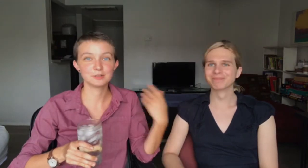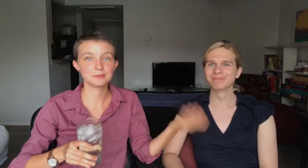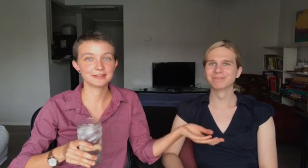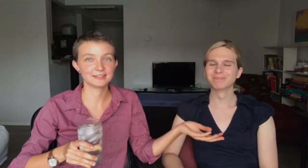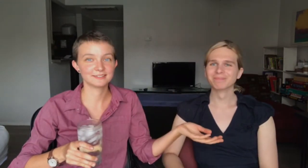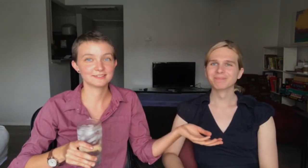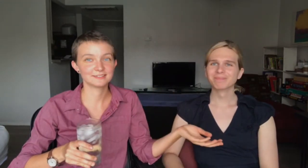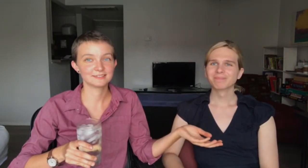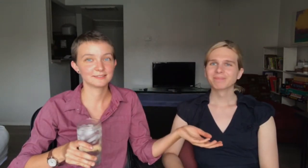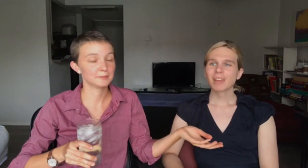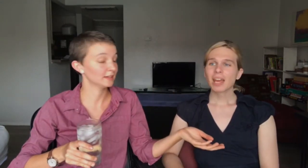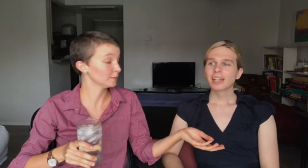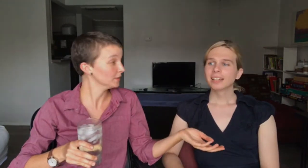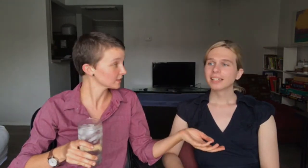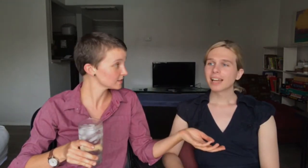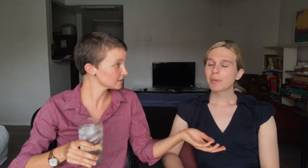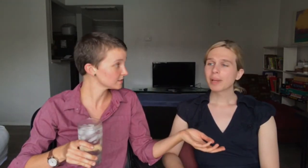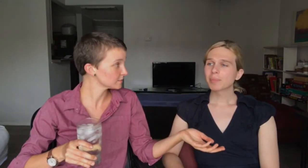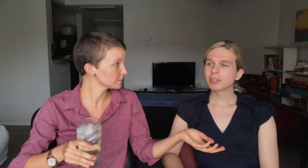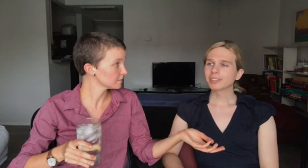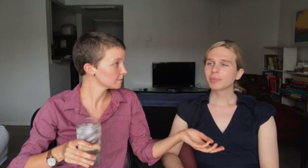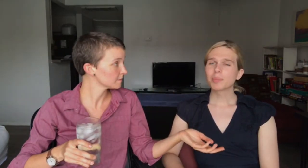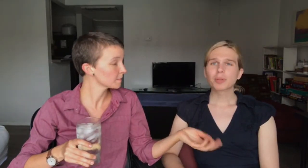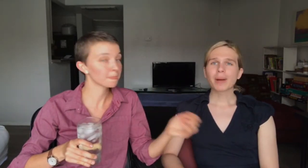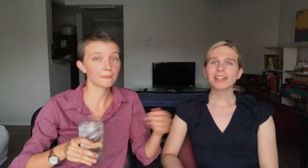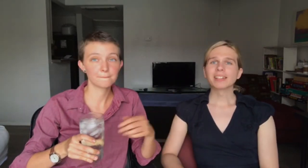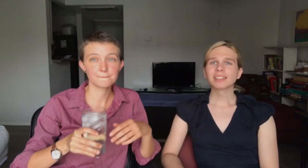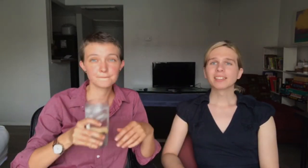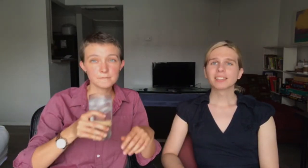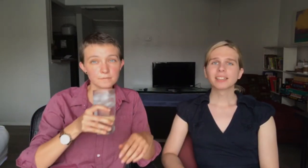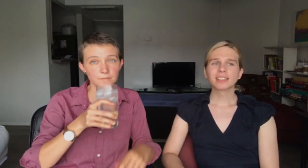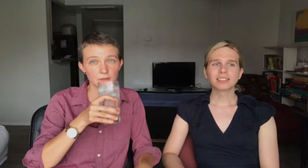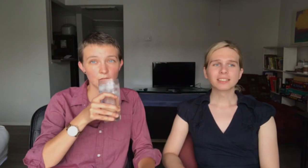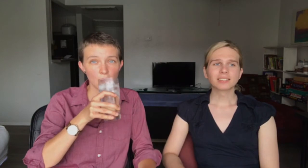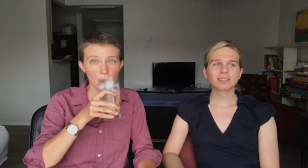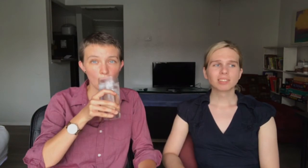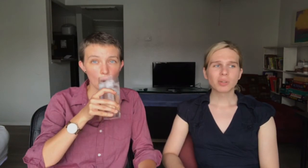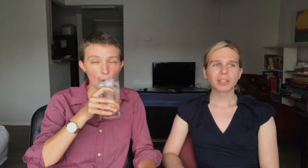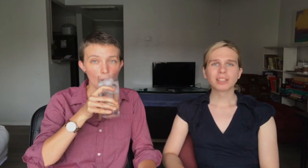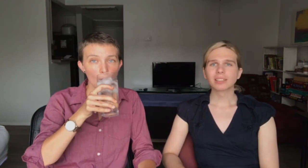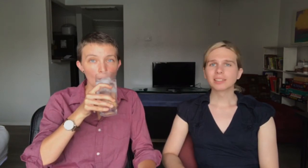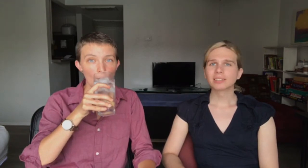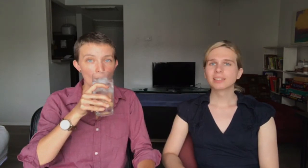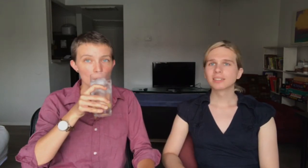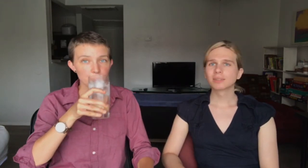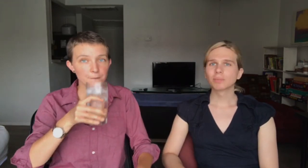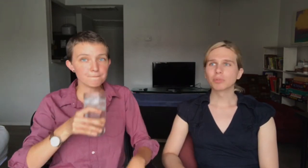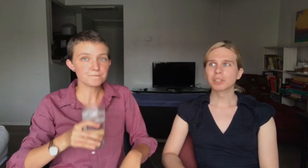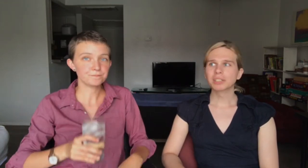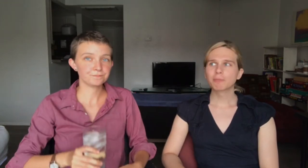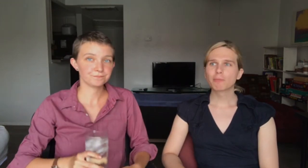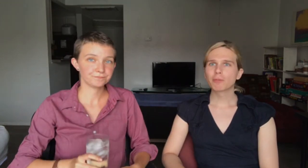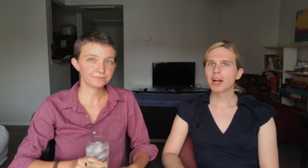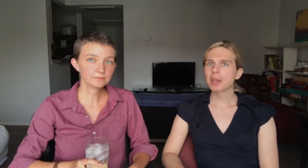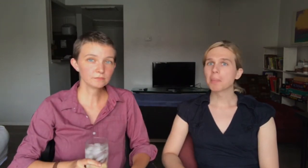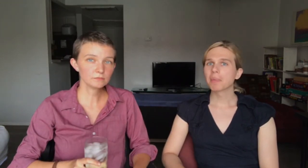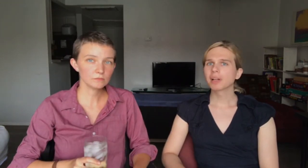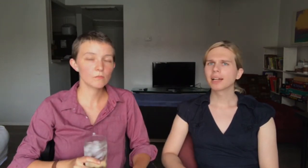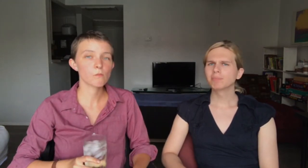You've been making books. Yeah, I've been making books. I've been bookbinding and sewing, and it's really fun. I